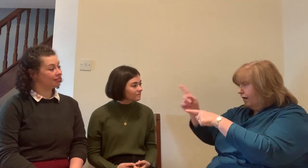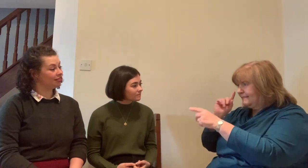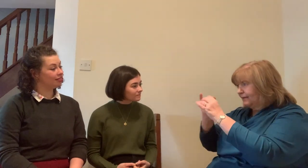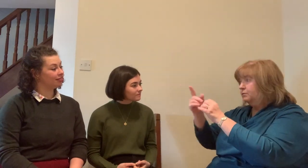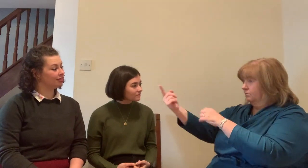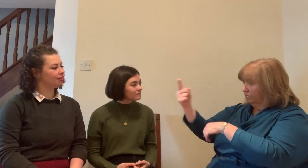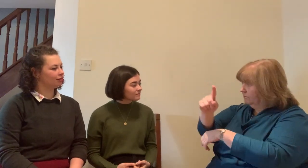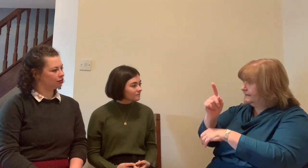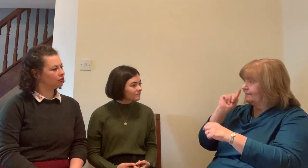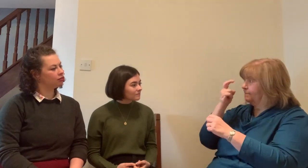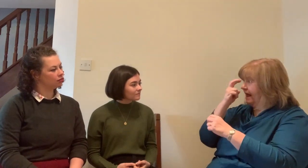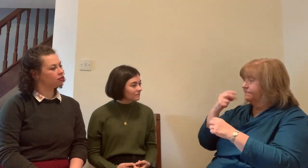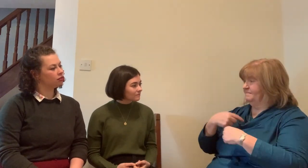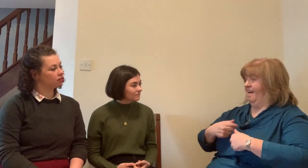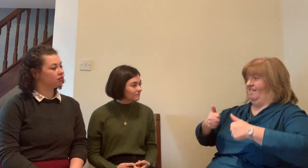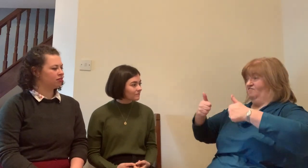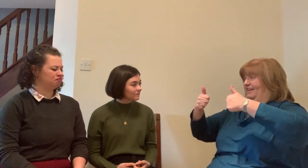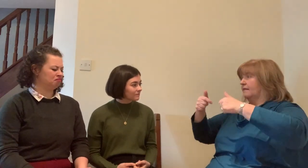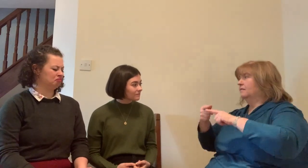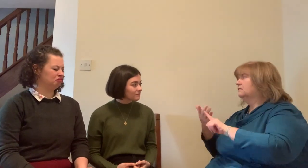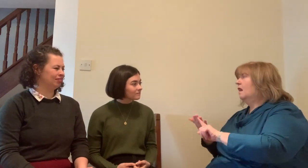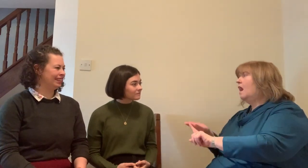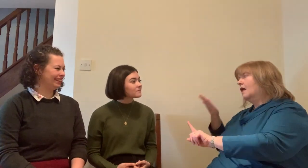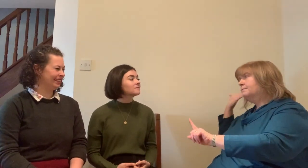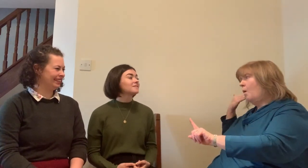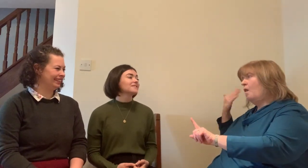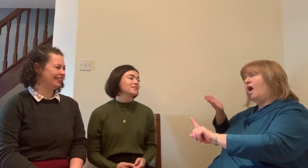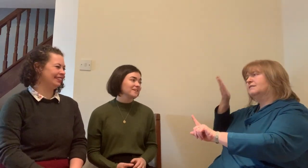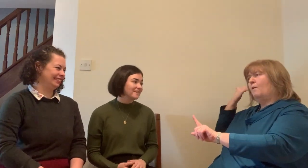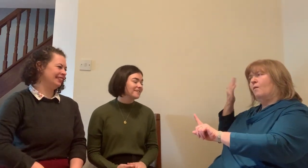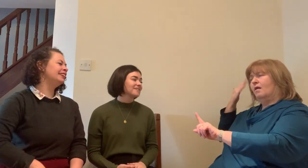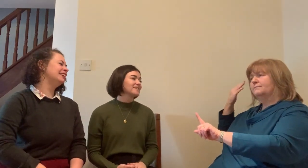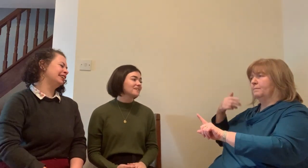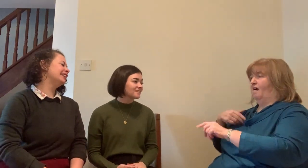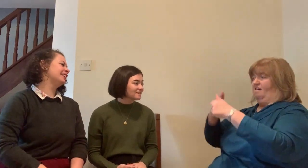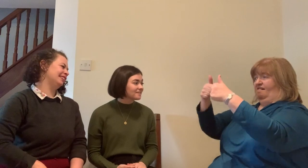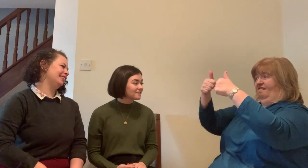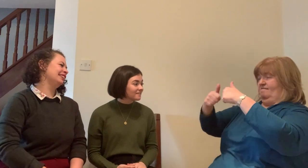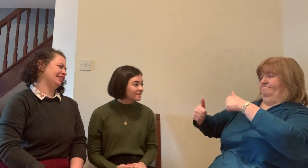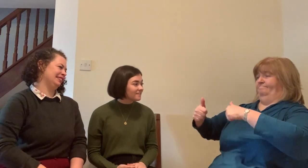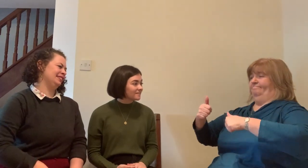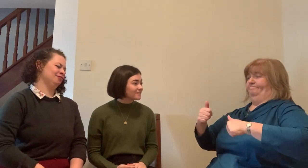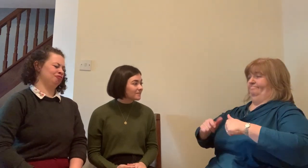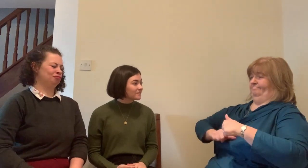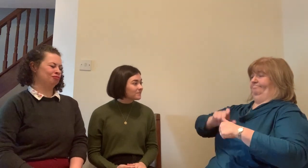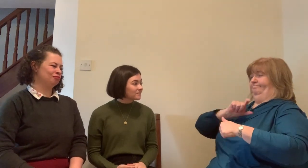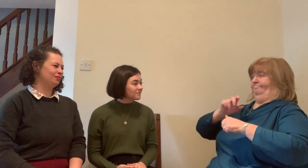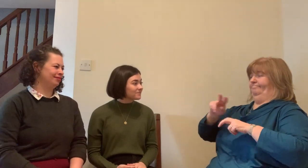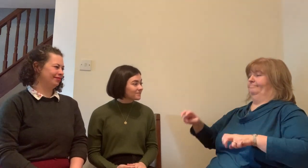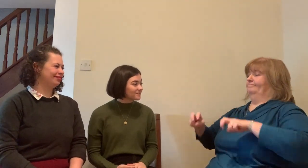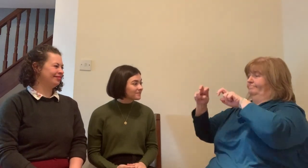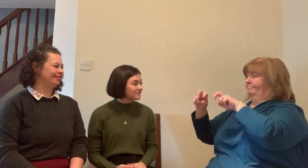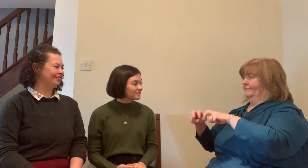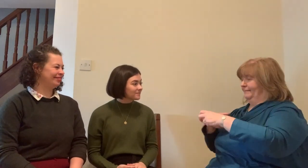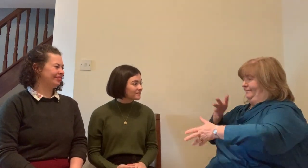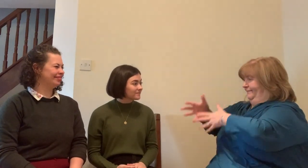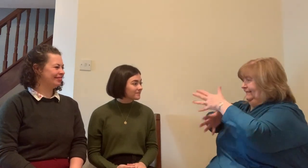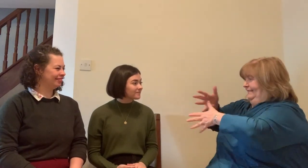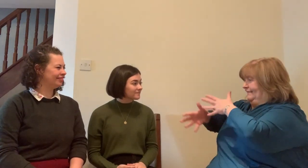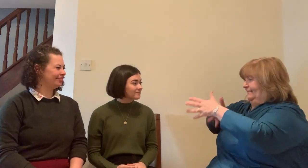and it's just like any profession you know you need that continued professional development to improve your skills and it's the same for deaf and hearing interpreters you know when it comes to